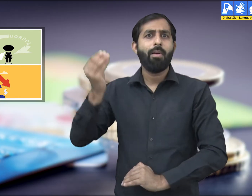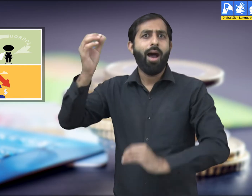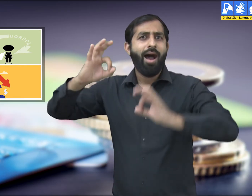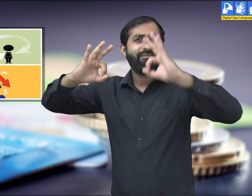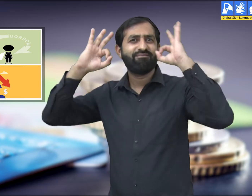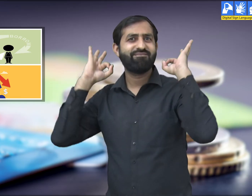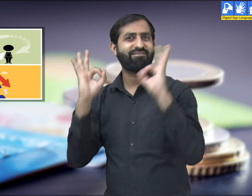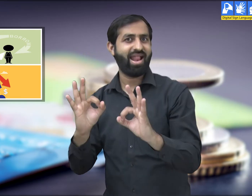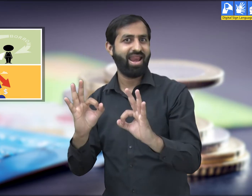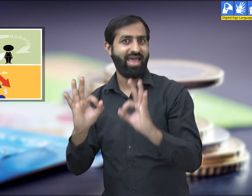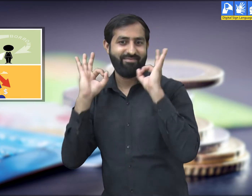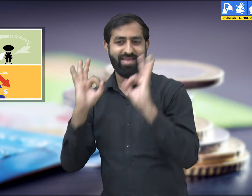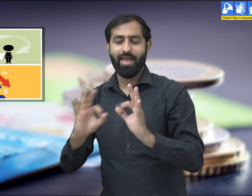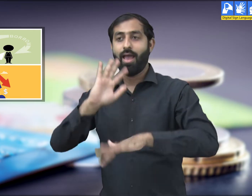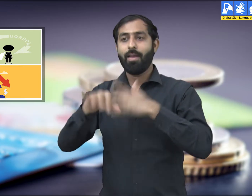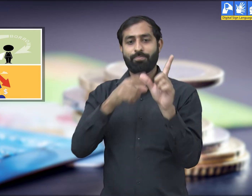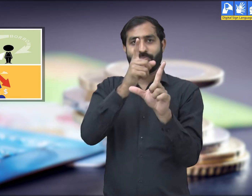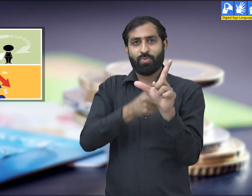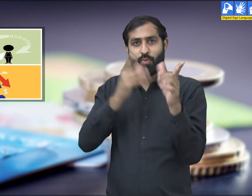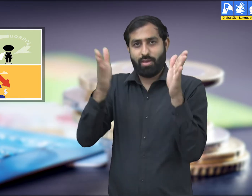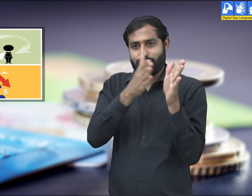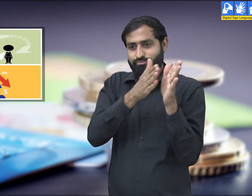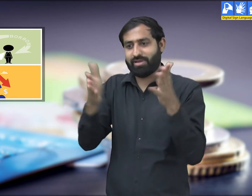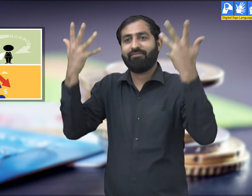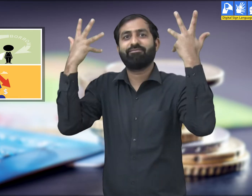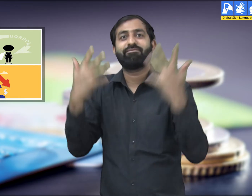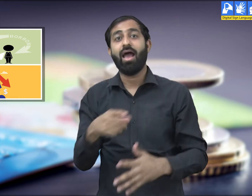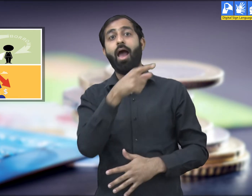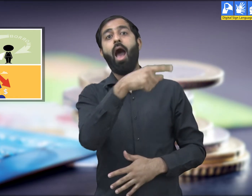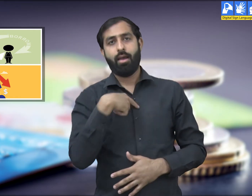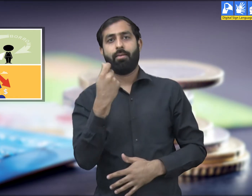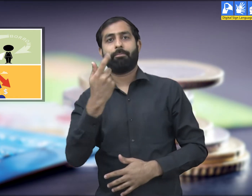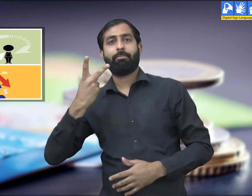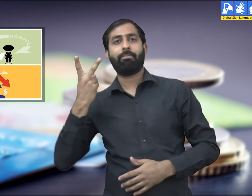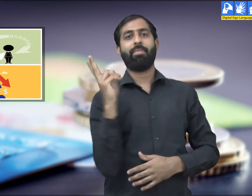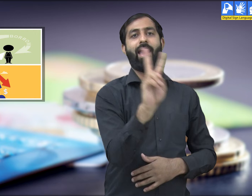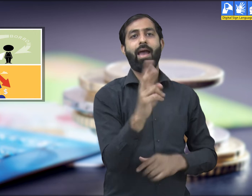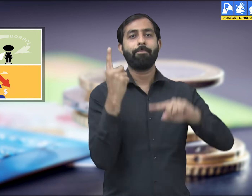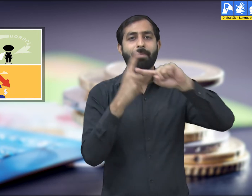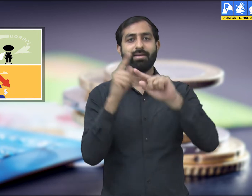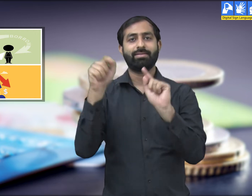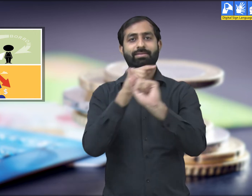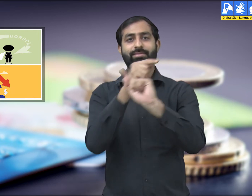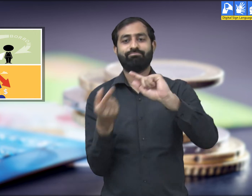the end of the year The person makes a good profit and is able to repay the loan amount with the interest.